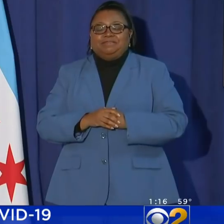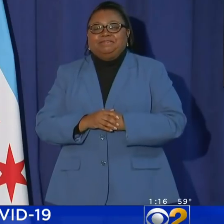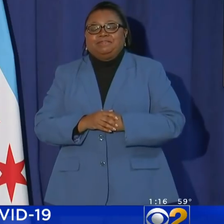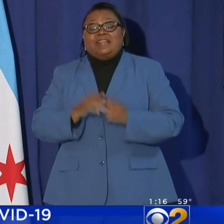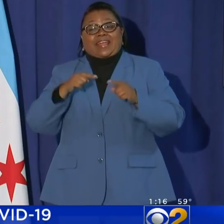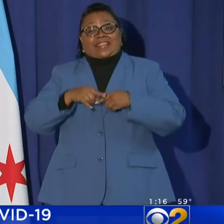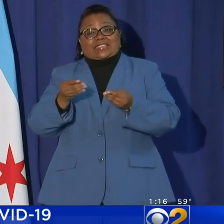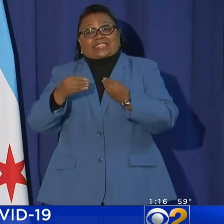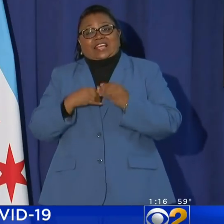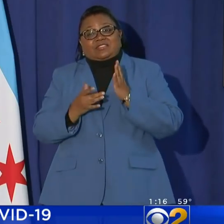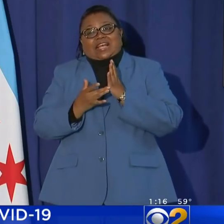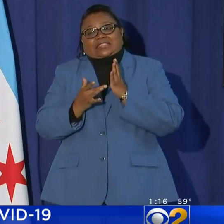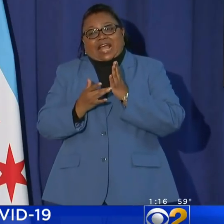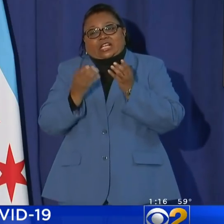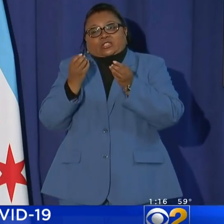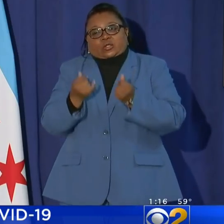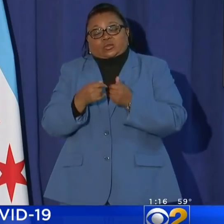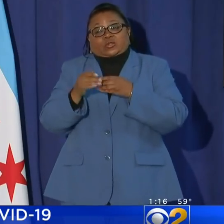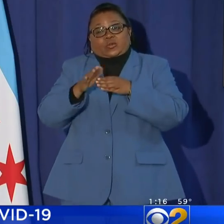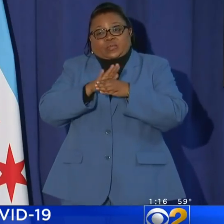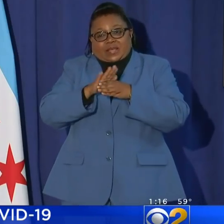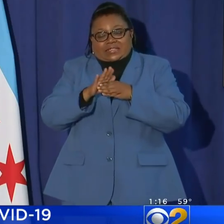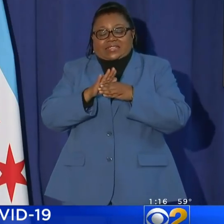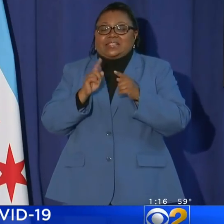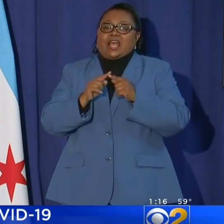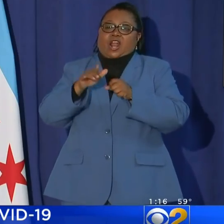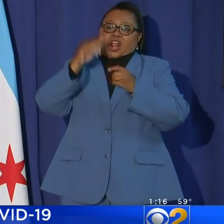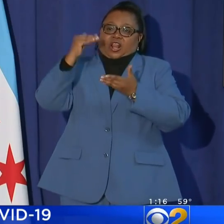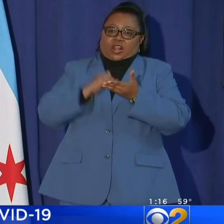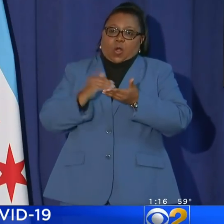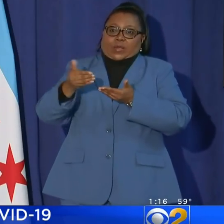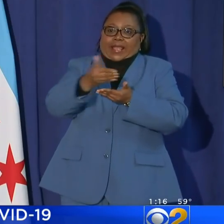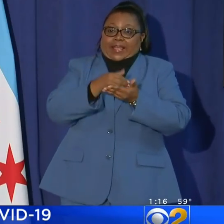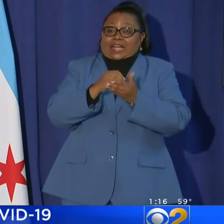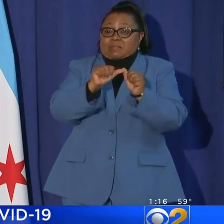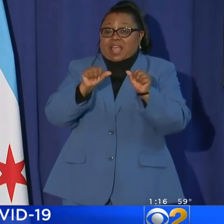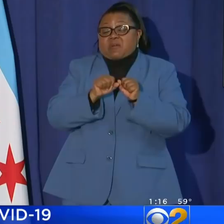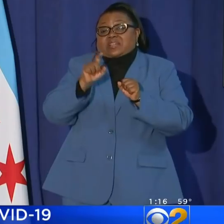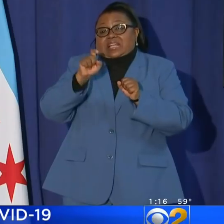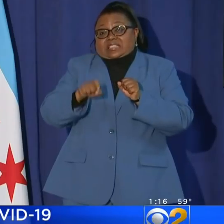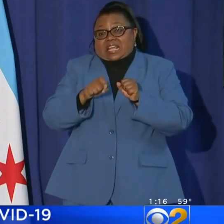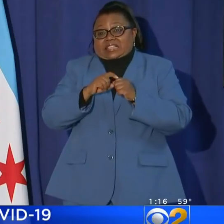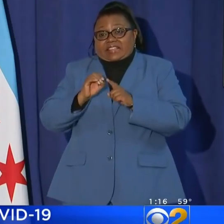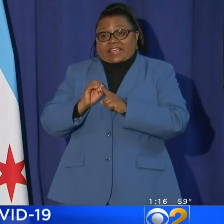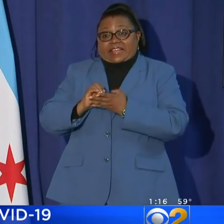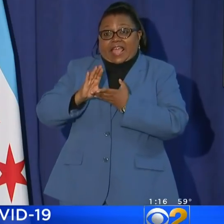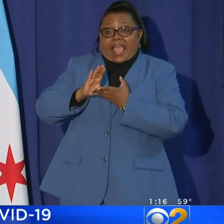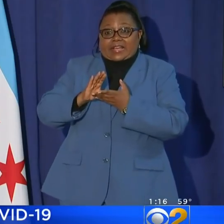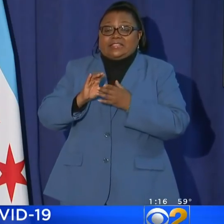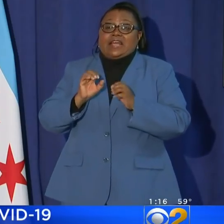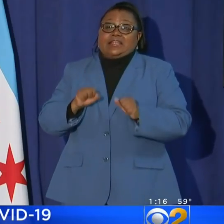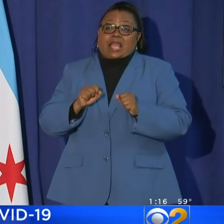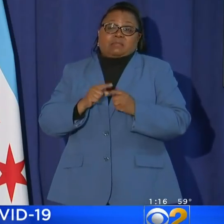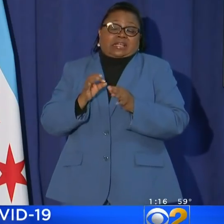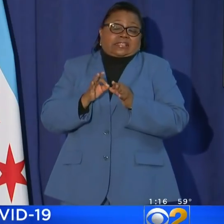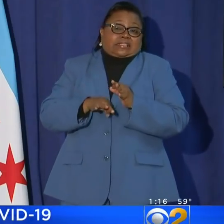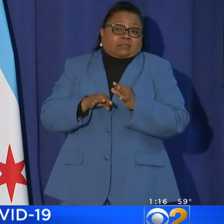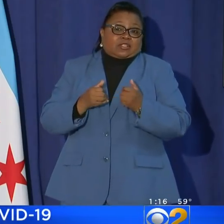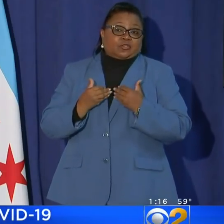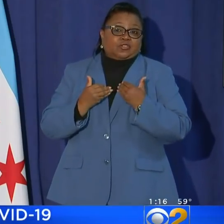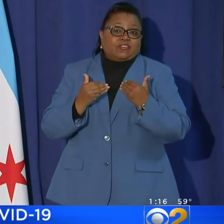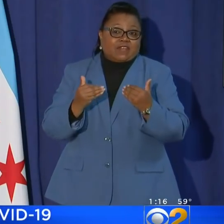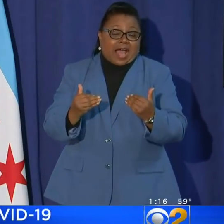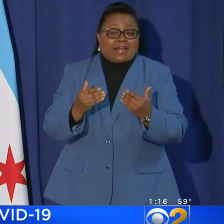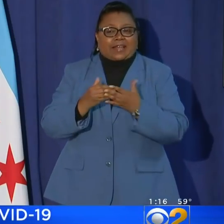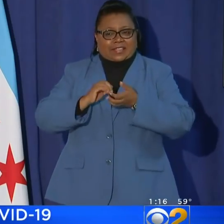This gives technology solutions to businesses in low-income areas that may need these enhanced capabilities simply to survive.